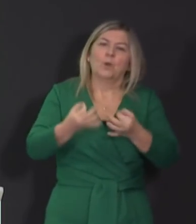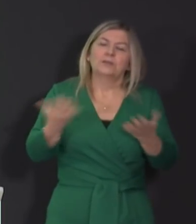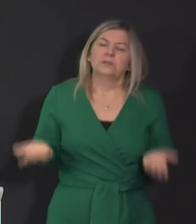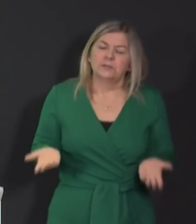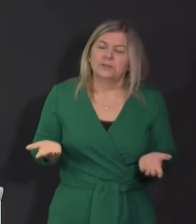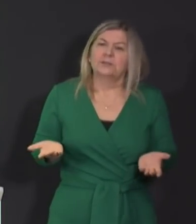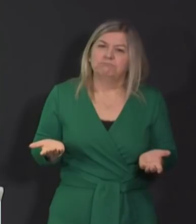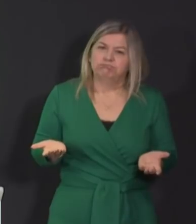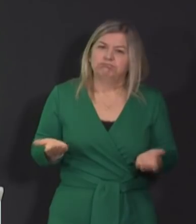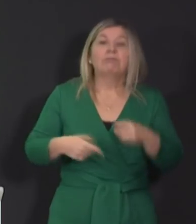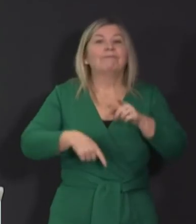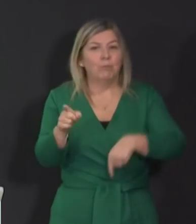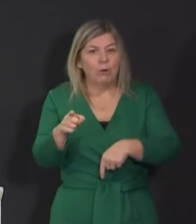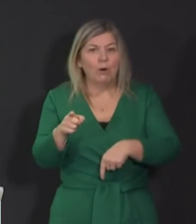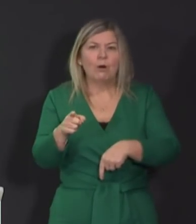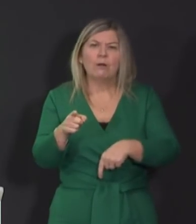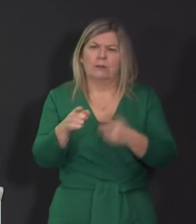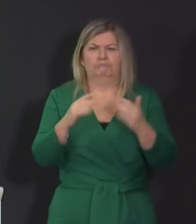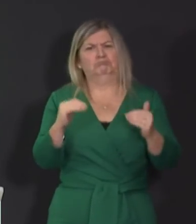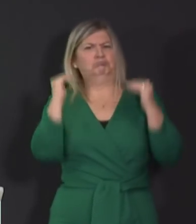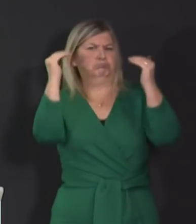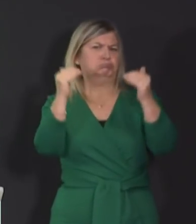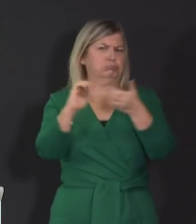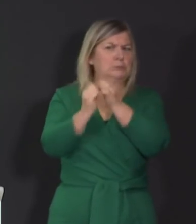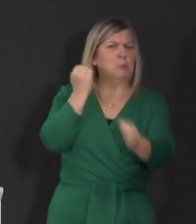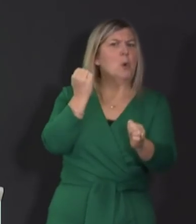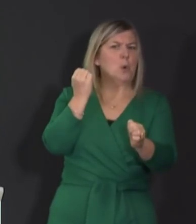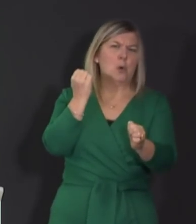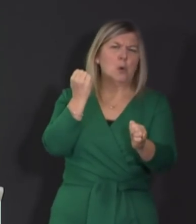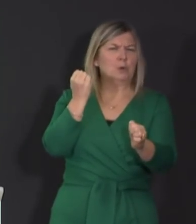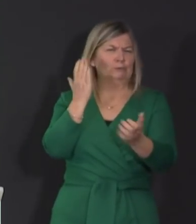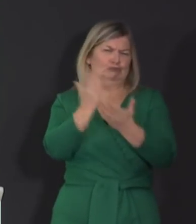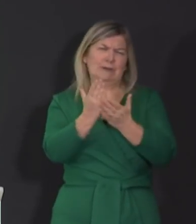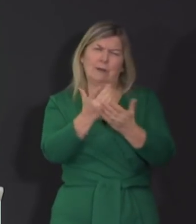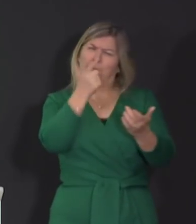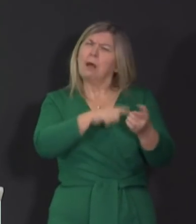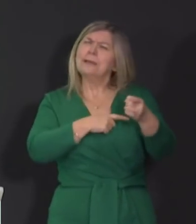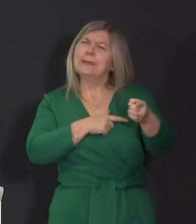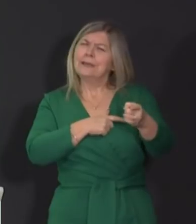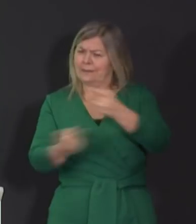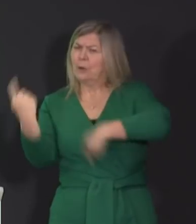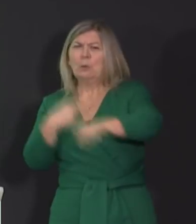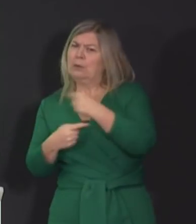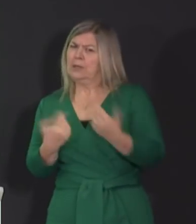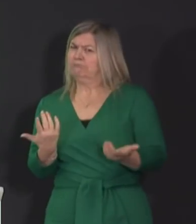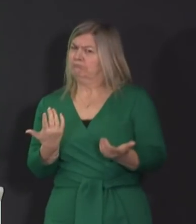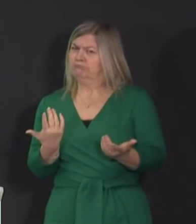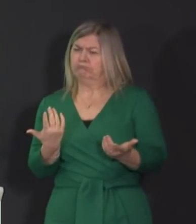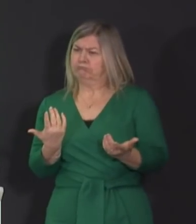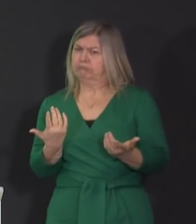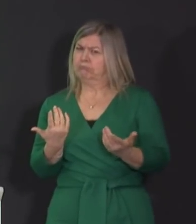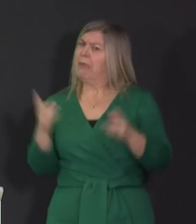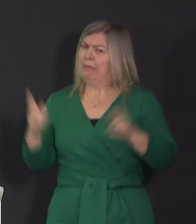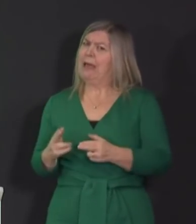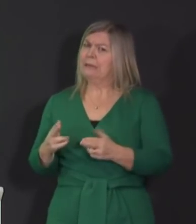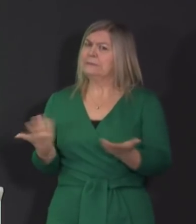sport more generally enjoys a number of privileges right now that the rest of us don't have. These privileges include